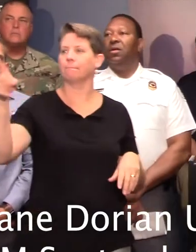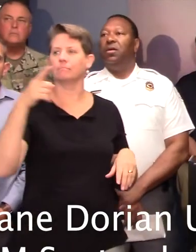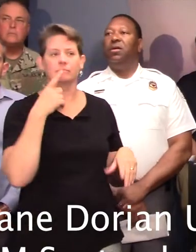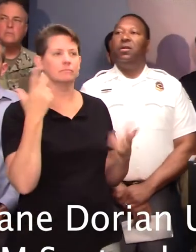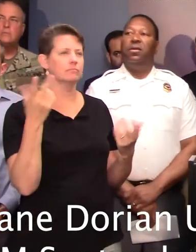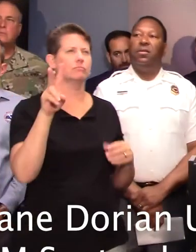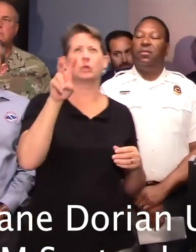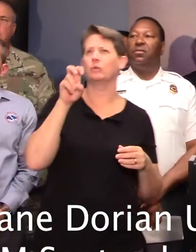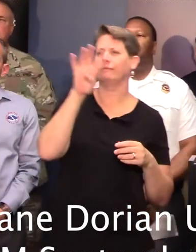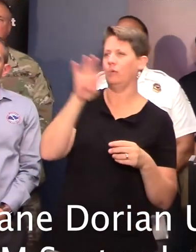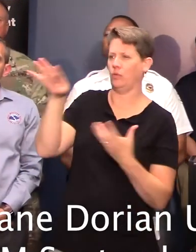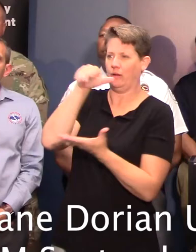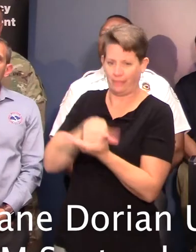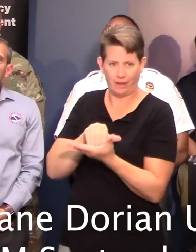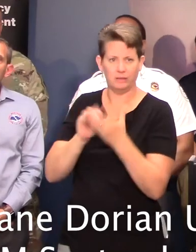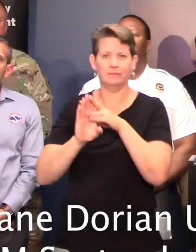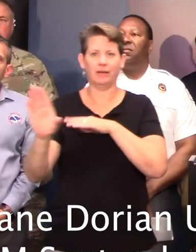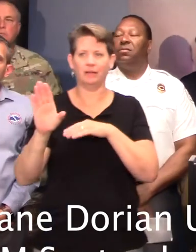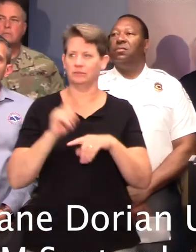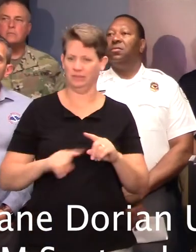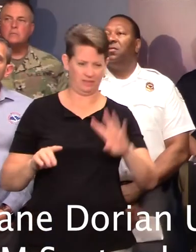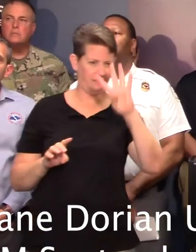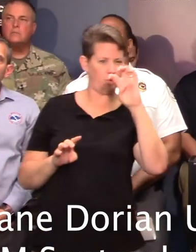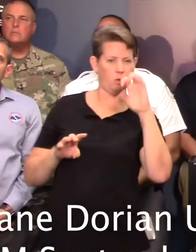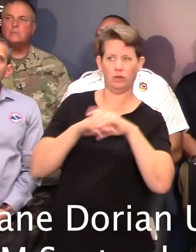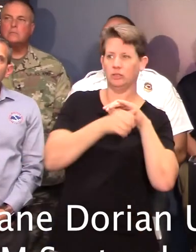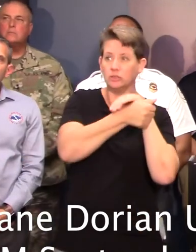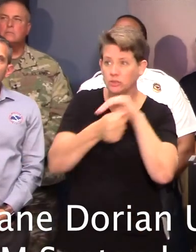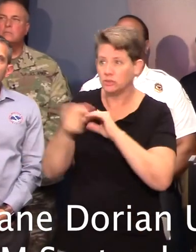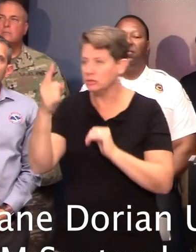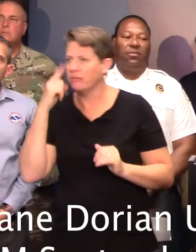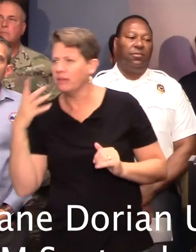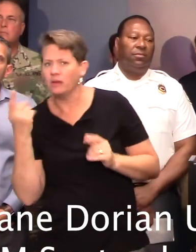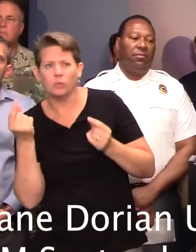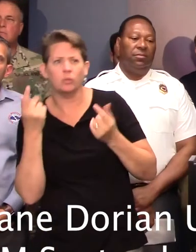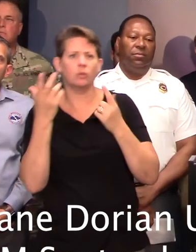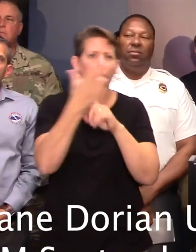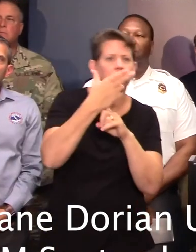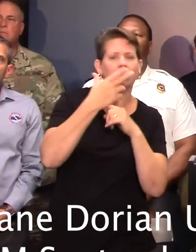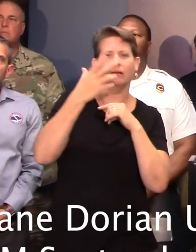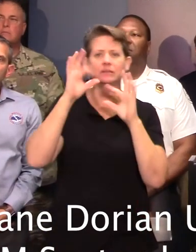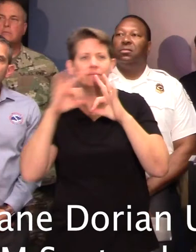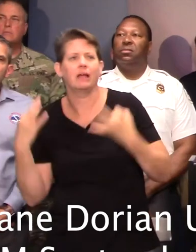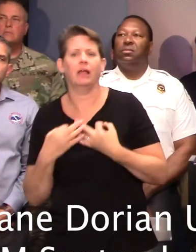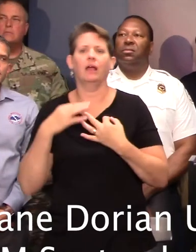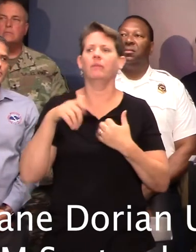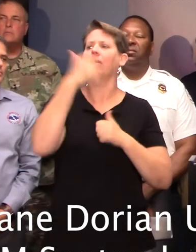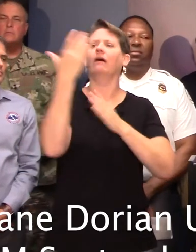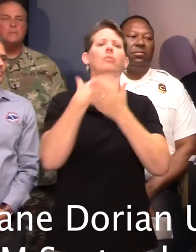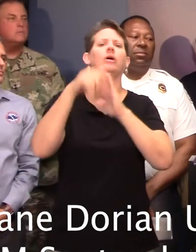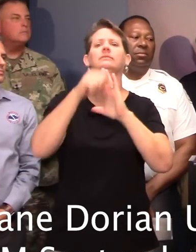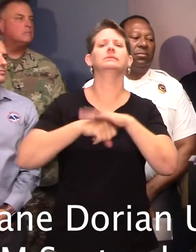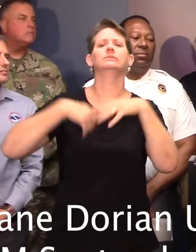With 244,000 evacuated, but only 400 or so in shelters, do you think they're going to hotels, family, and other parts of the state? Where do you think all